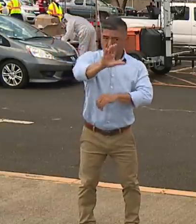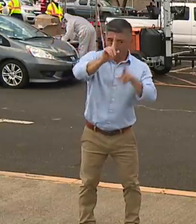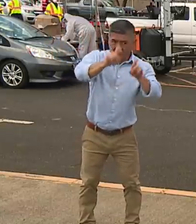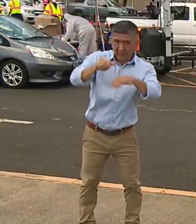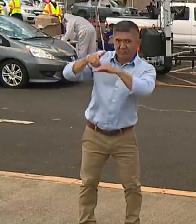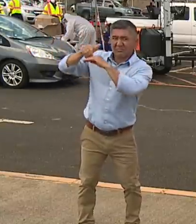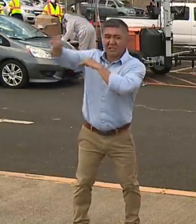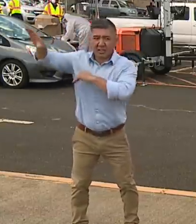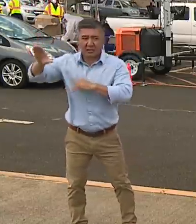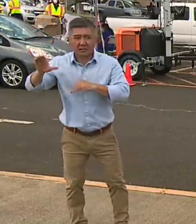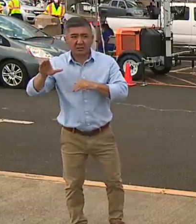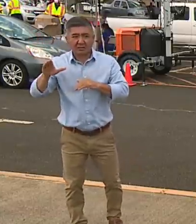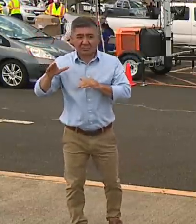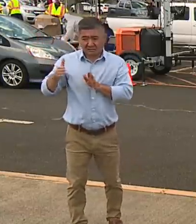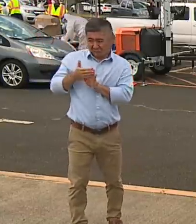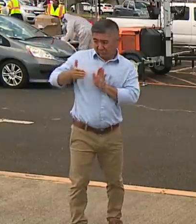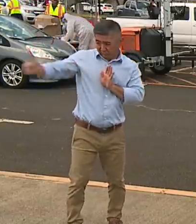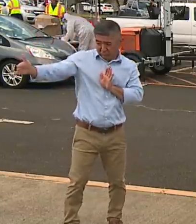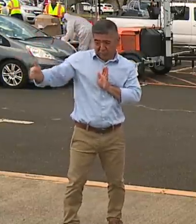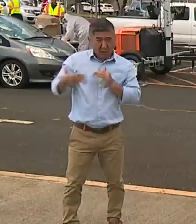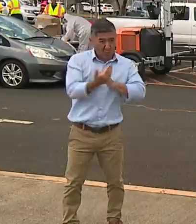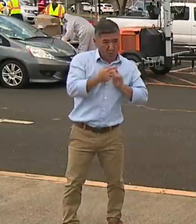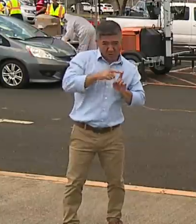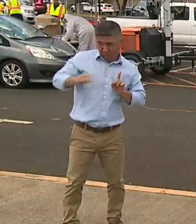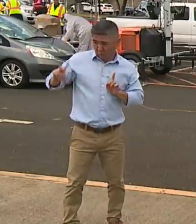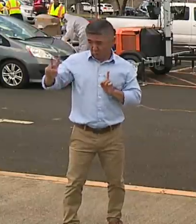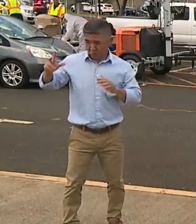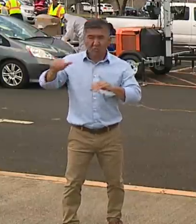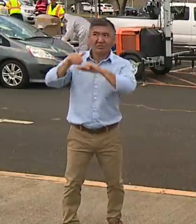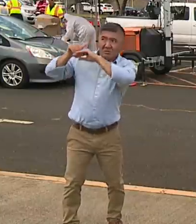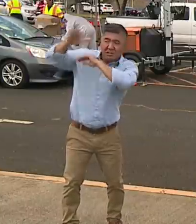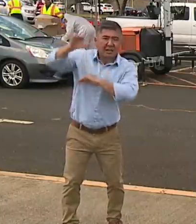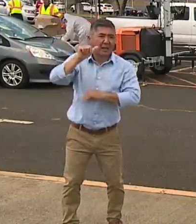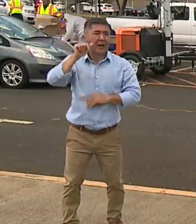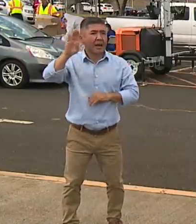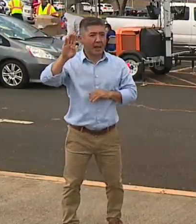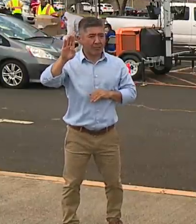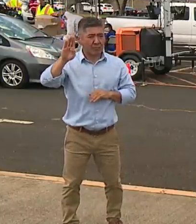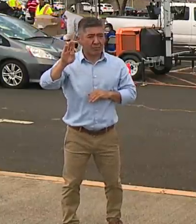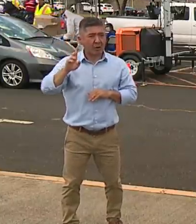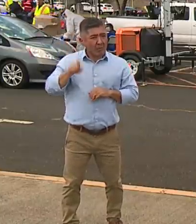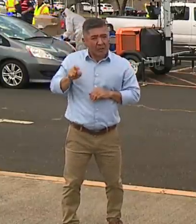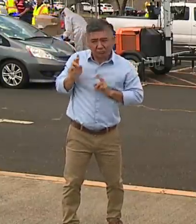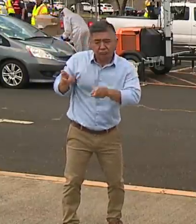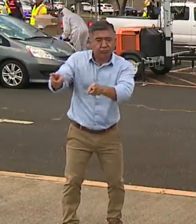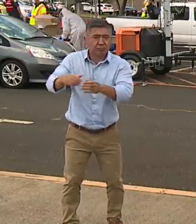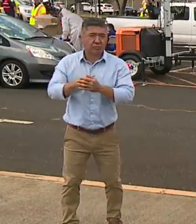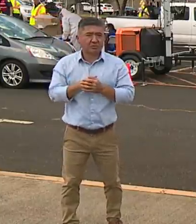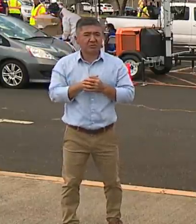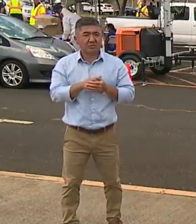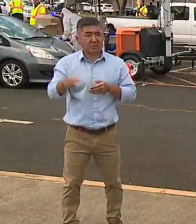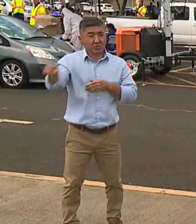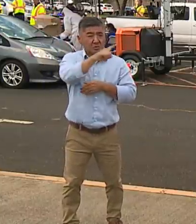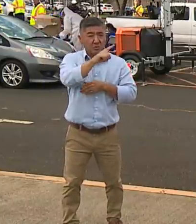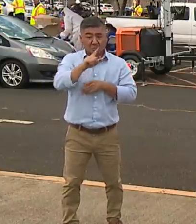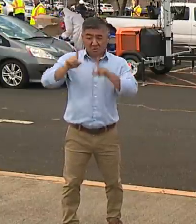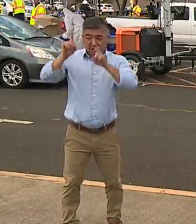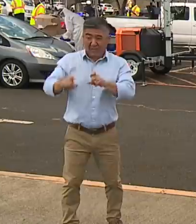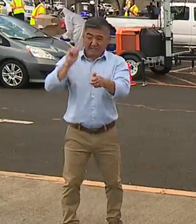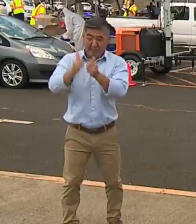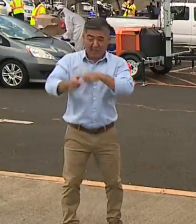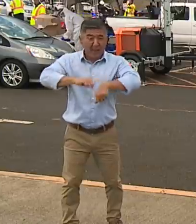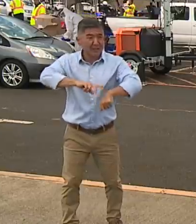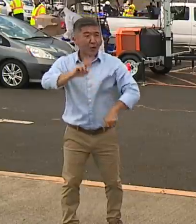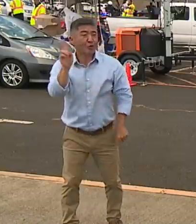we didn't want to tax our local labs. This is all a part adding capacity, not diminishing capacity. And so it'll be another day because we won't make it to the FedEx